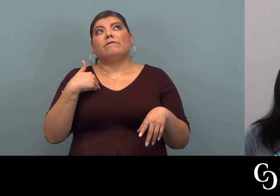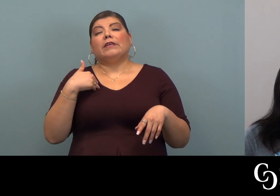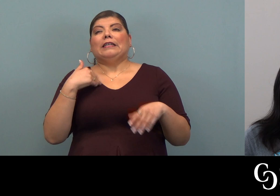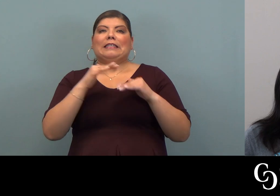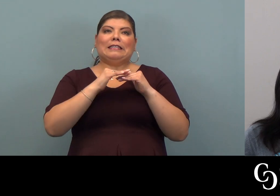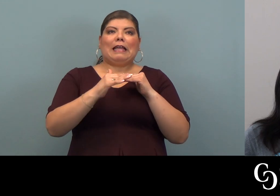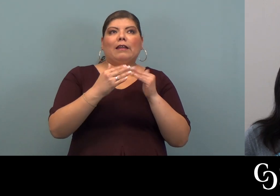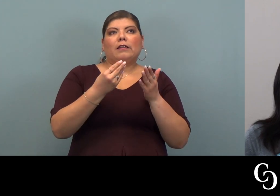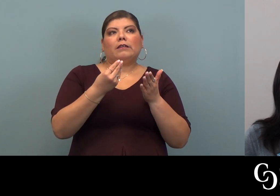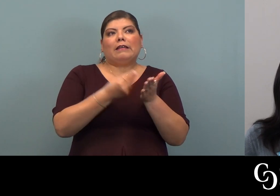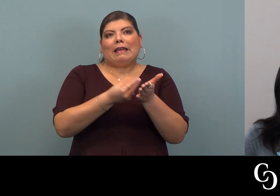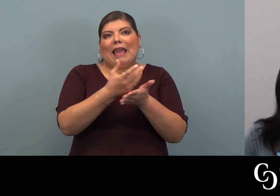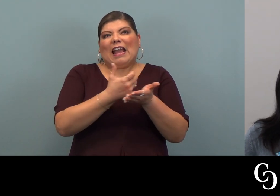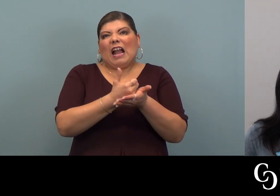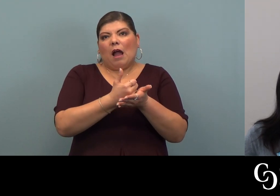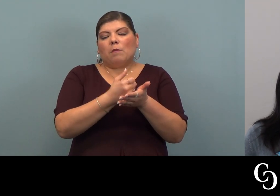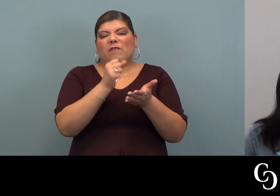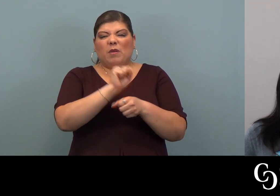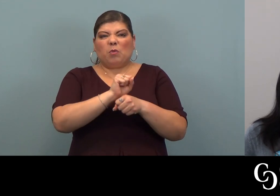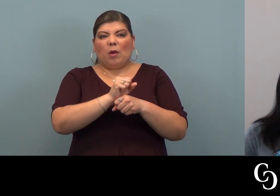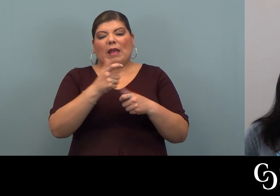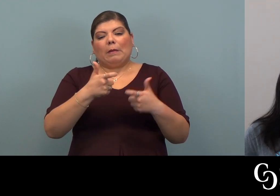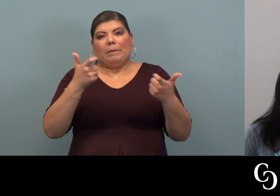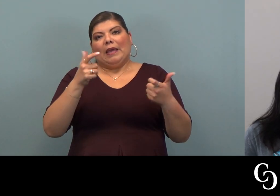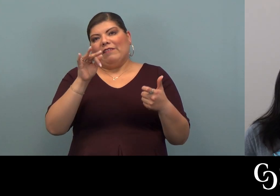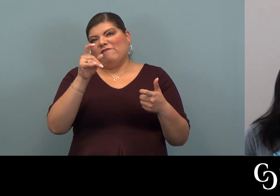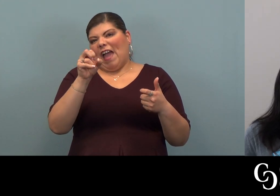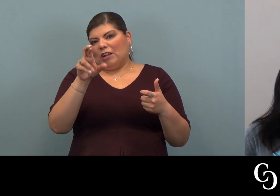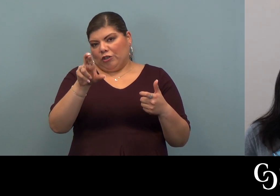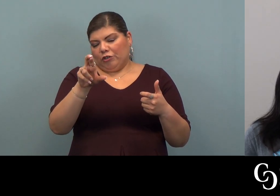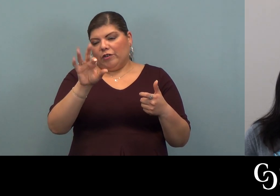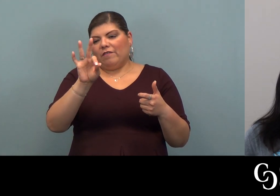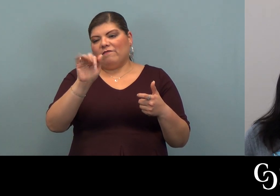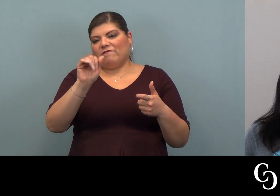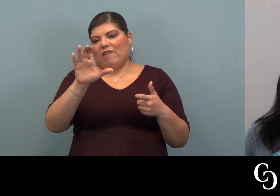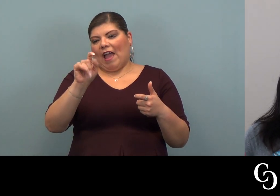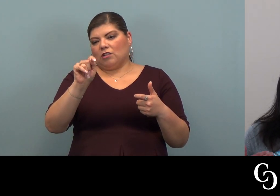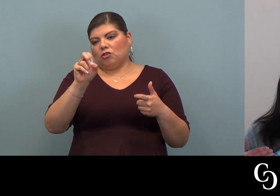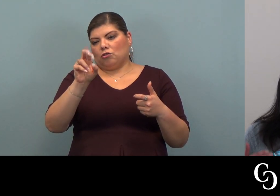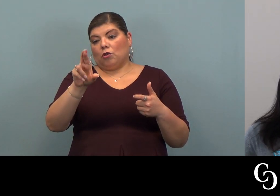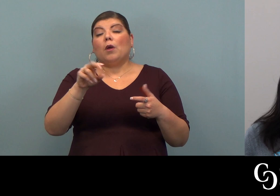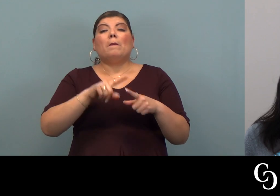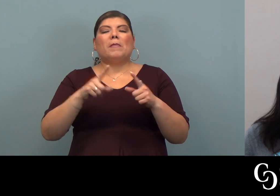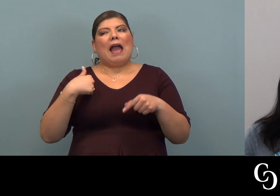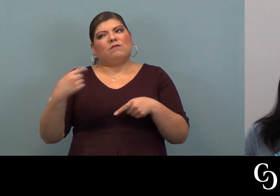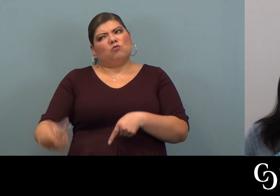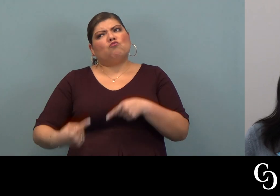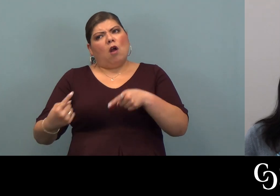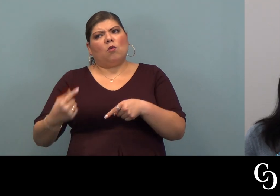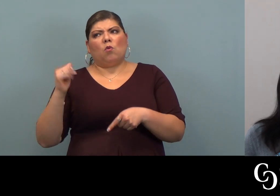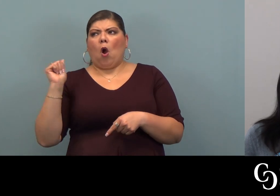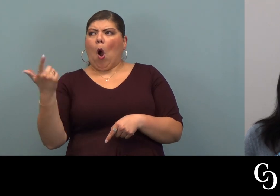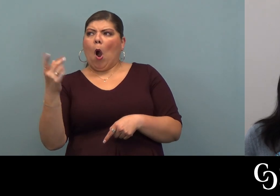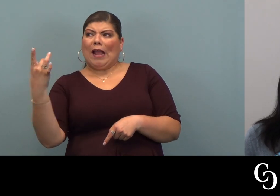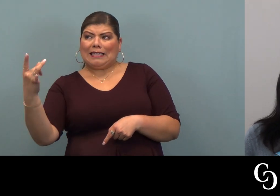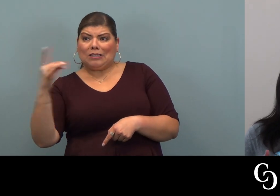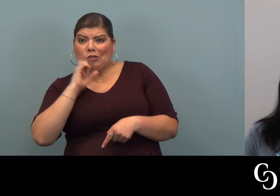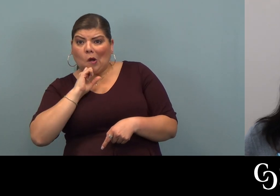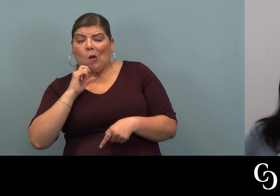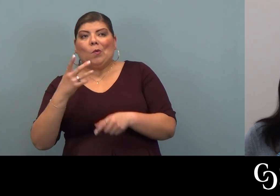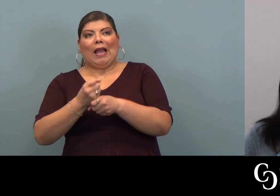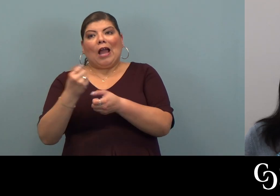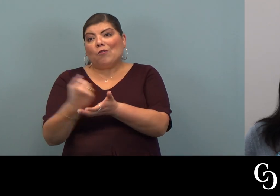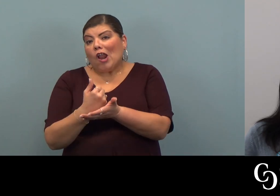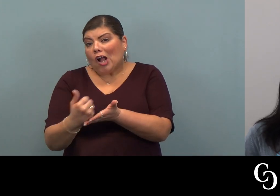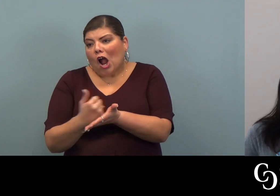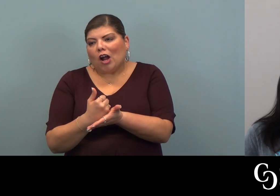steady income from employment, sometimes that can be a big factor. But had some struggles, right? We were all 18. We